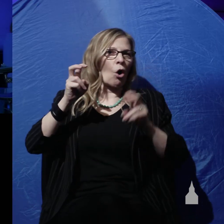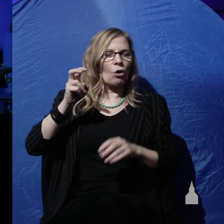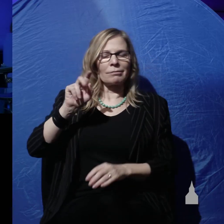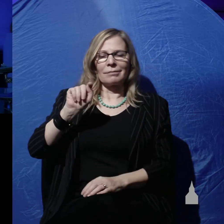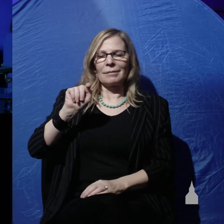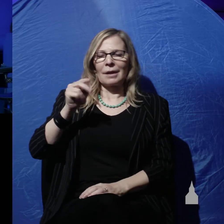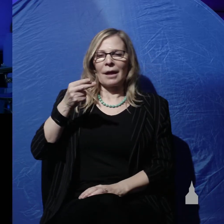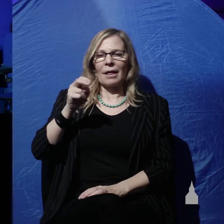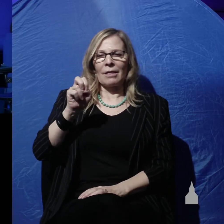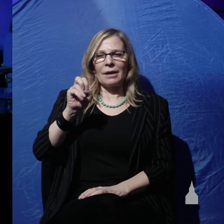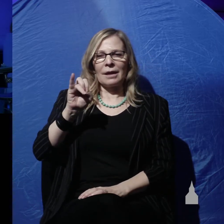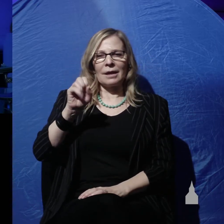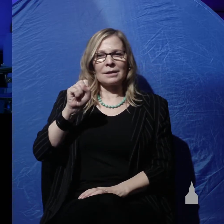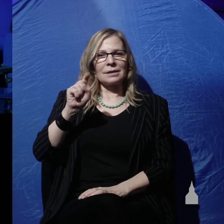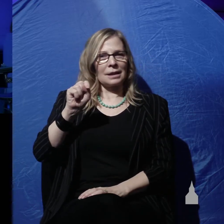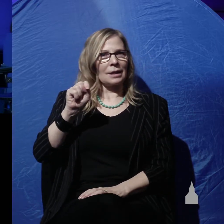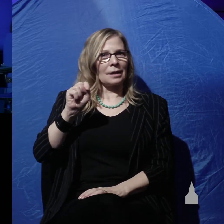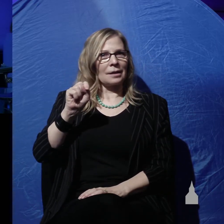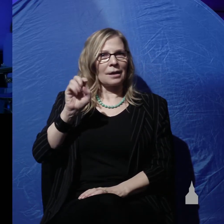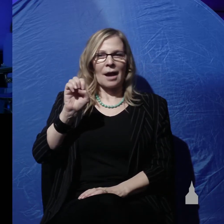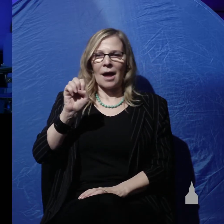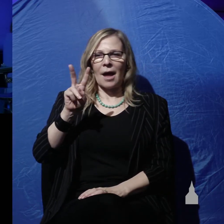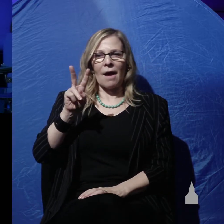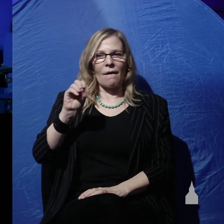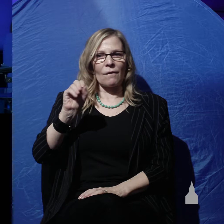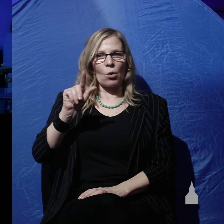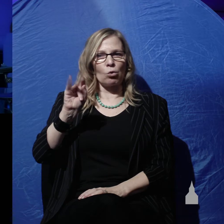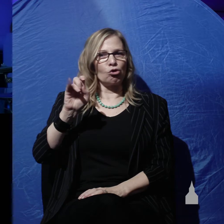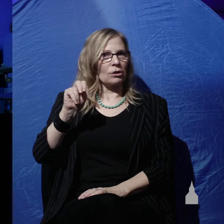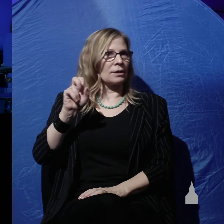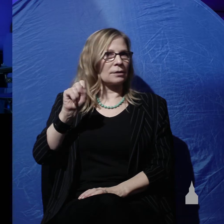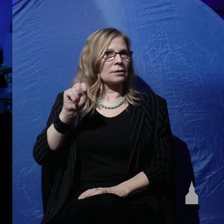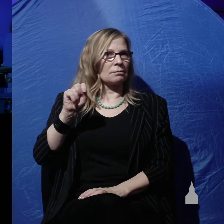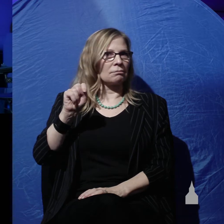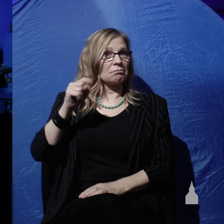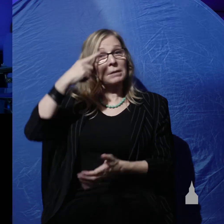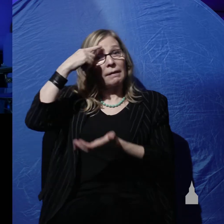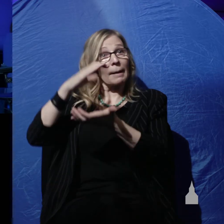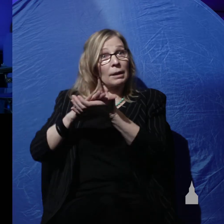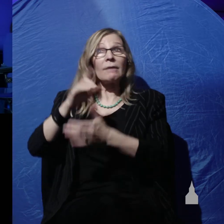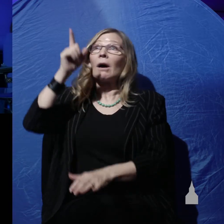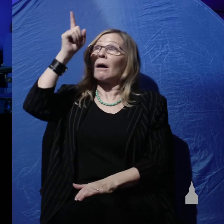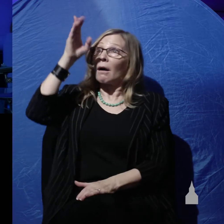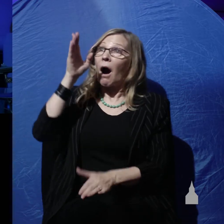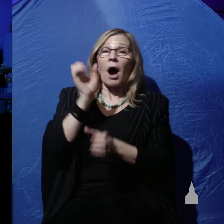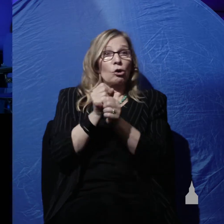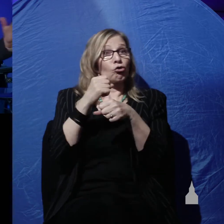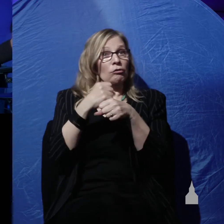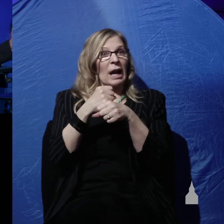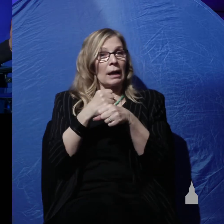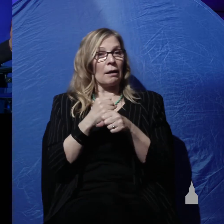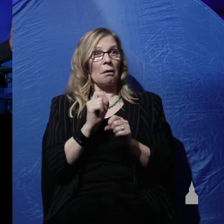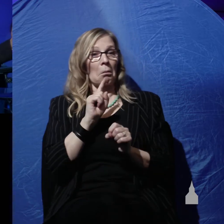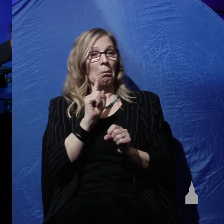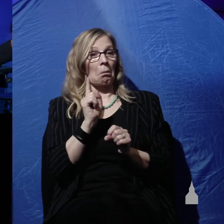evolutionary creationists. And they just believe that God created the cosmic egg that went boom.